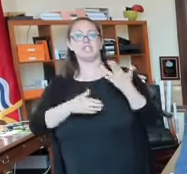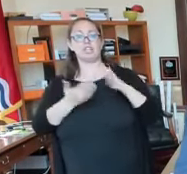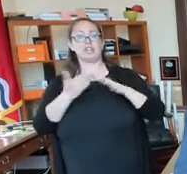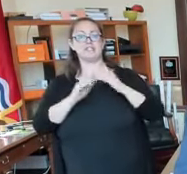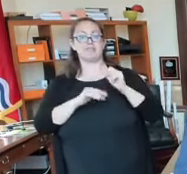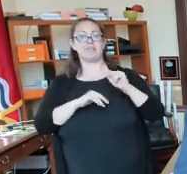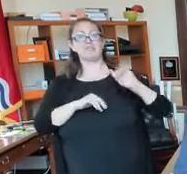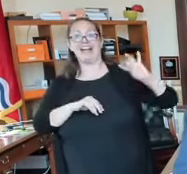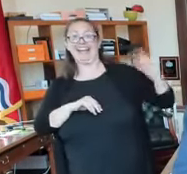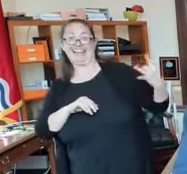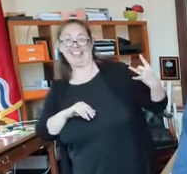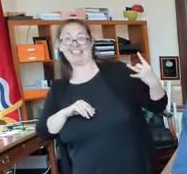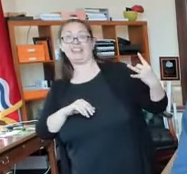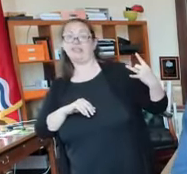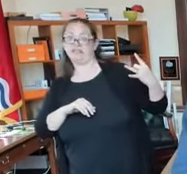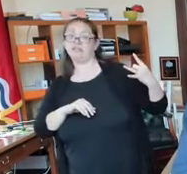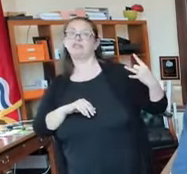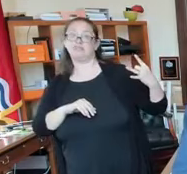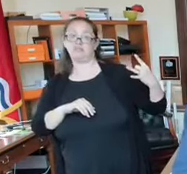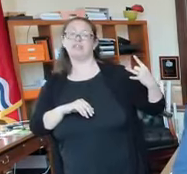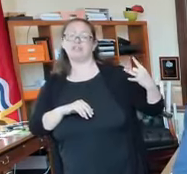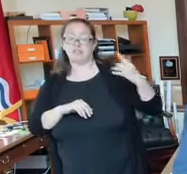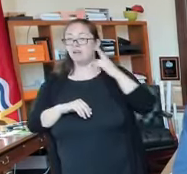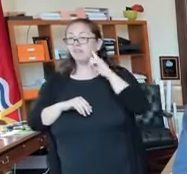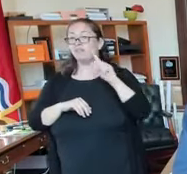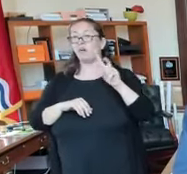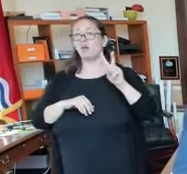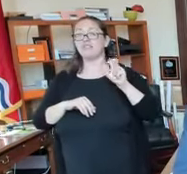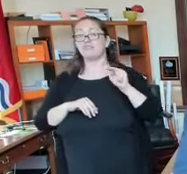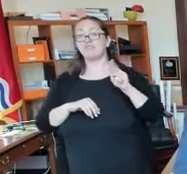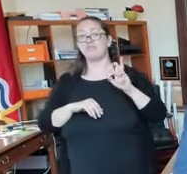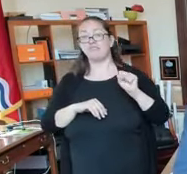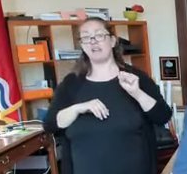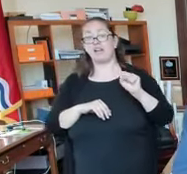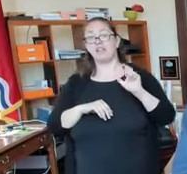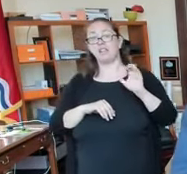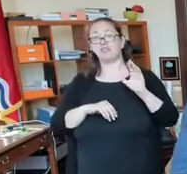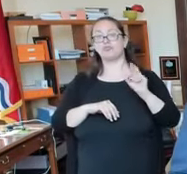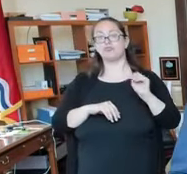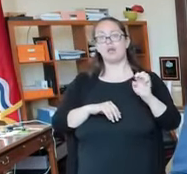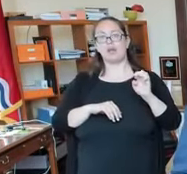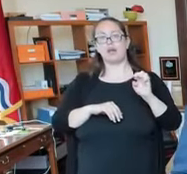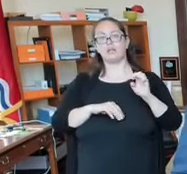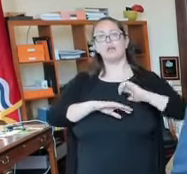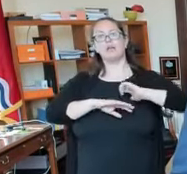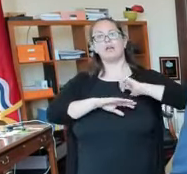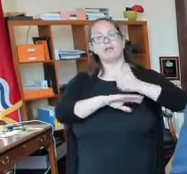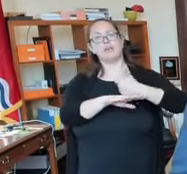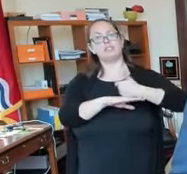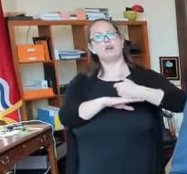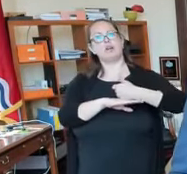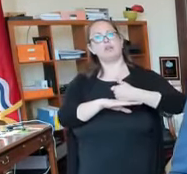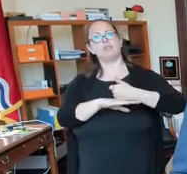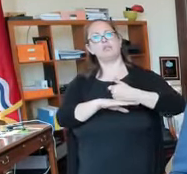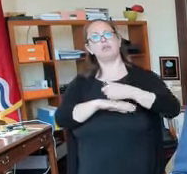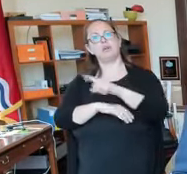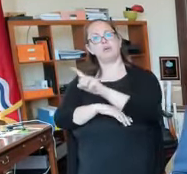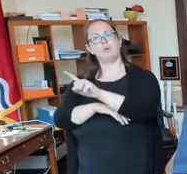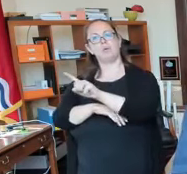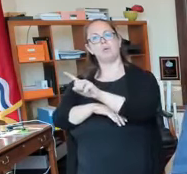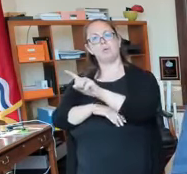terms of violent crime. Based upon 100,000 percentage